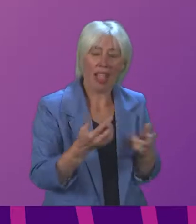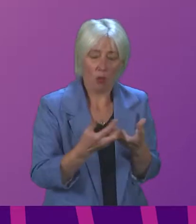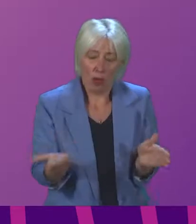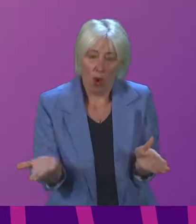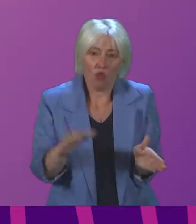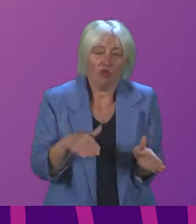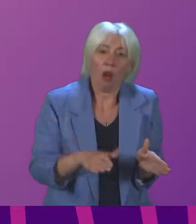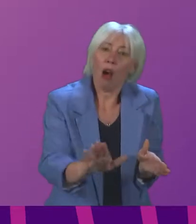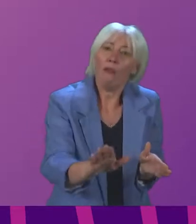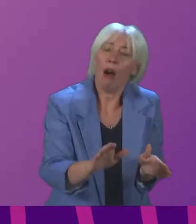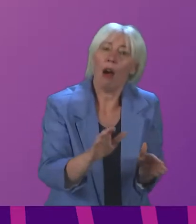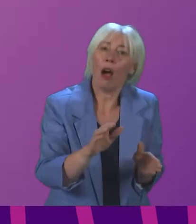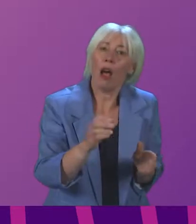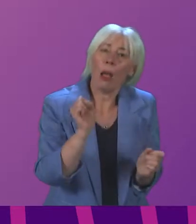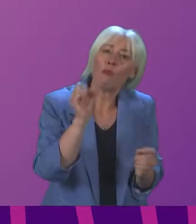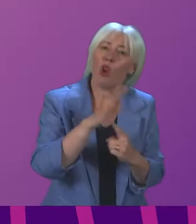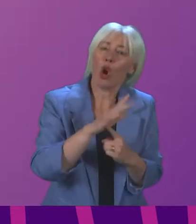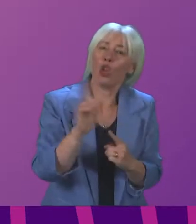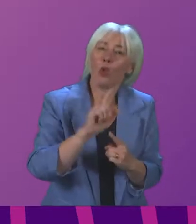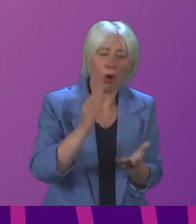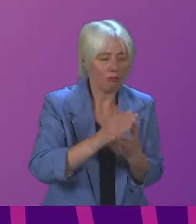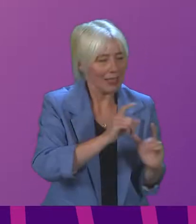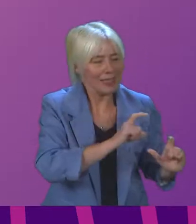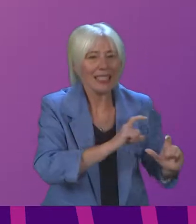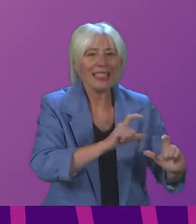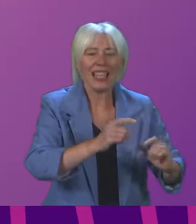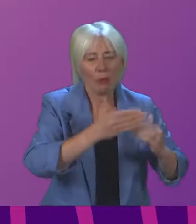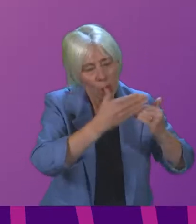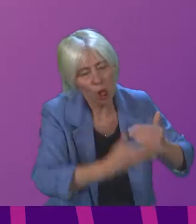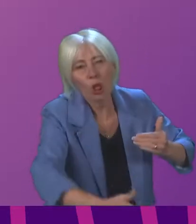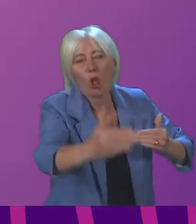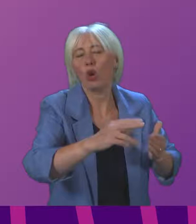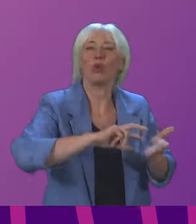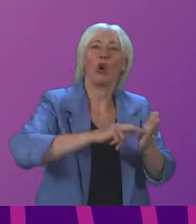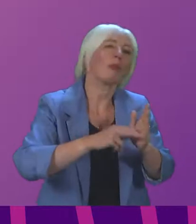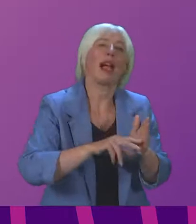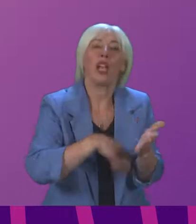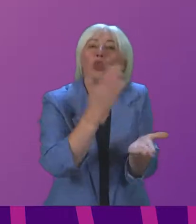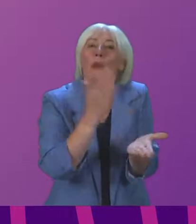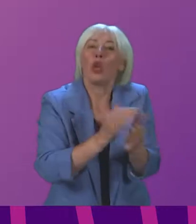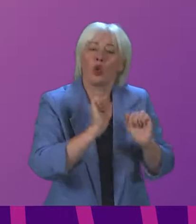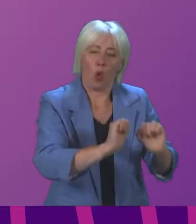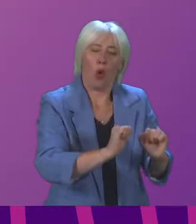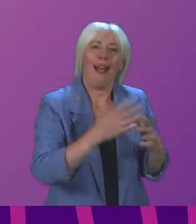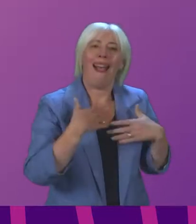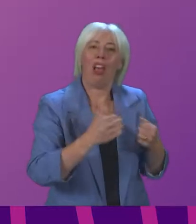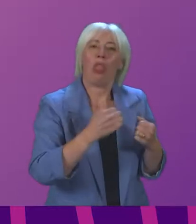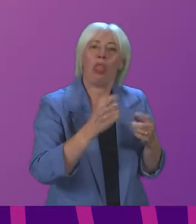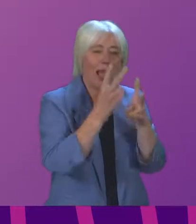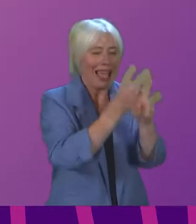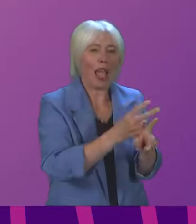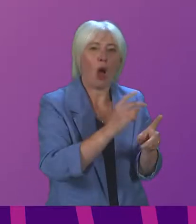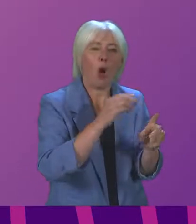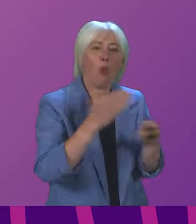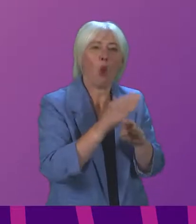a key priority must be to create a sustainable long-term plan to ensure we are building the health and care workforce that we'll need in the